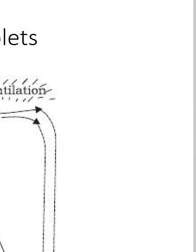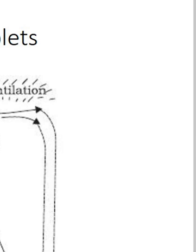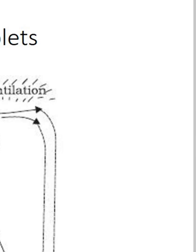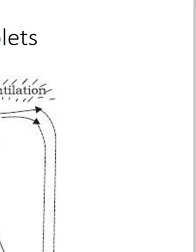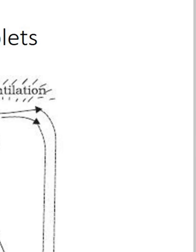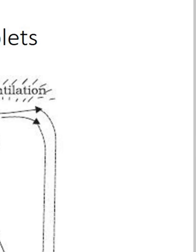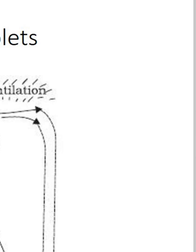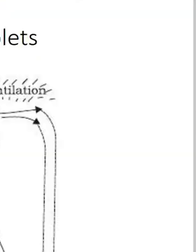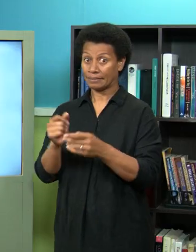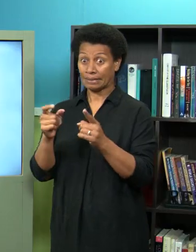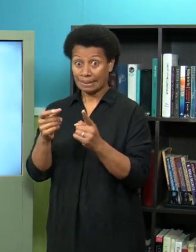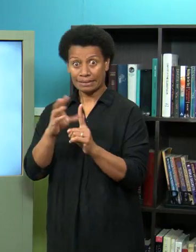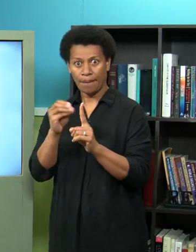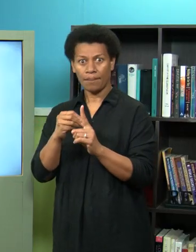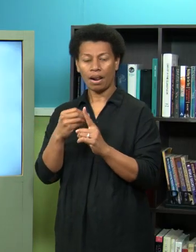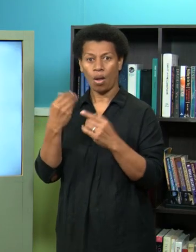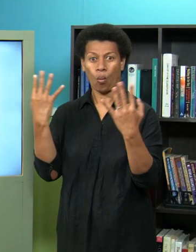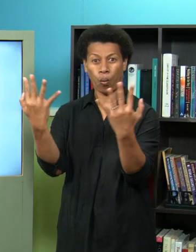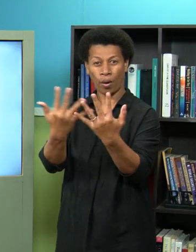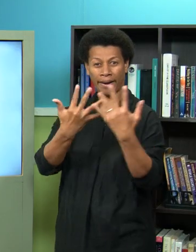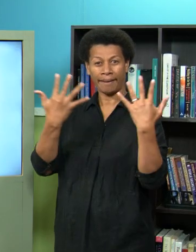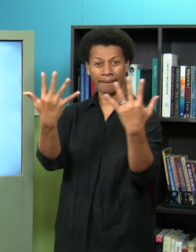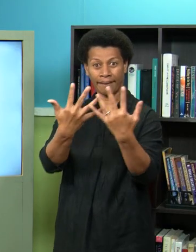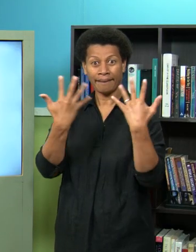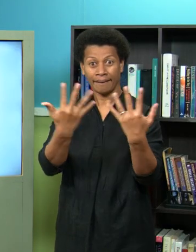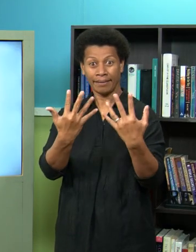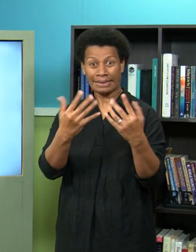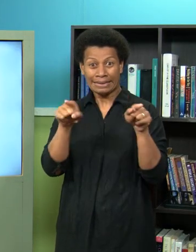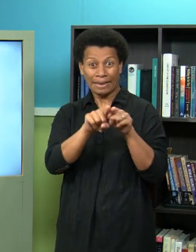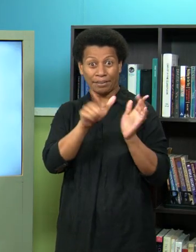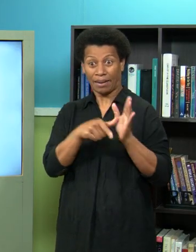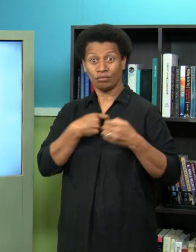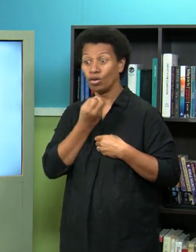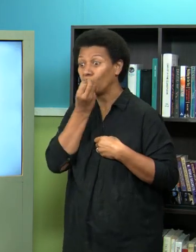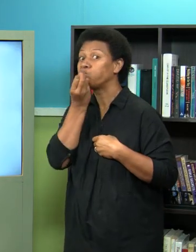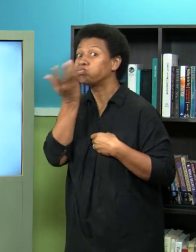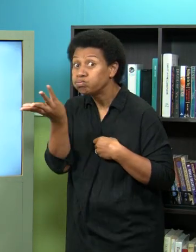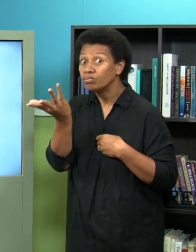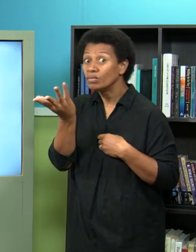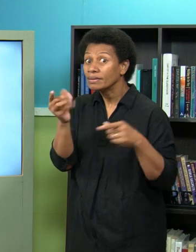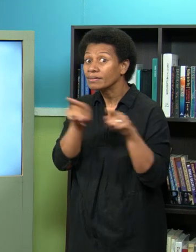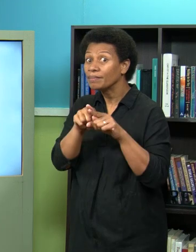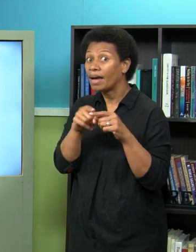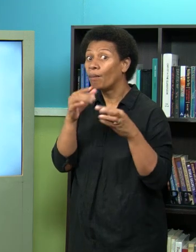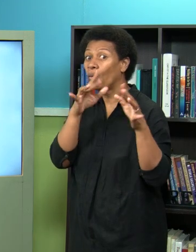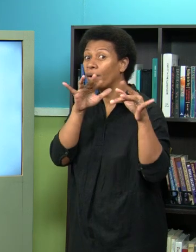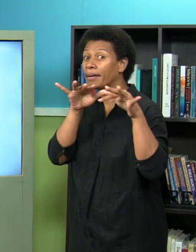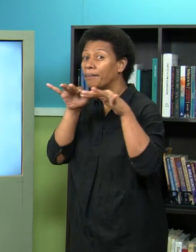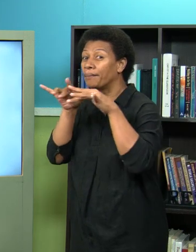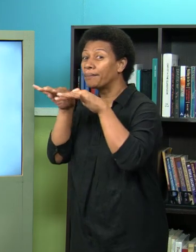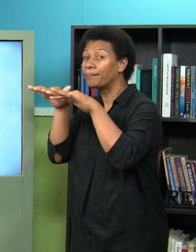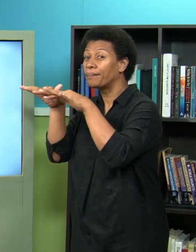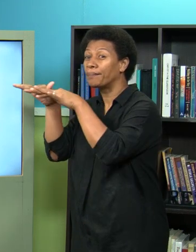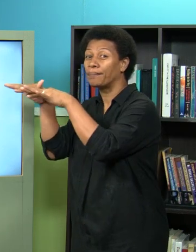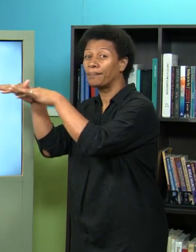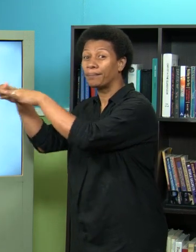a bit of a wind blowing if somebody sneezes all of a sudden and just at that point a gush of wind blows by it can